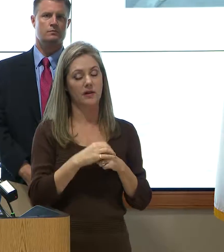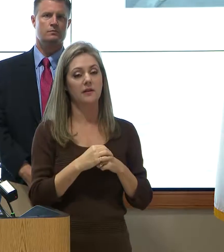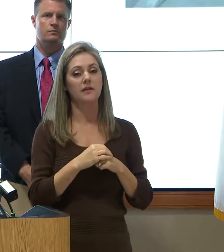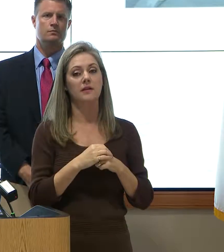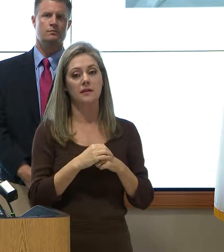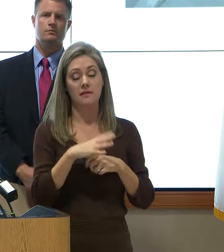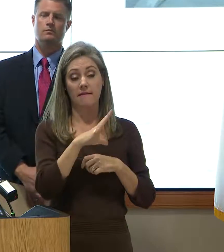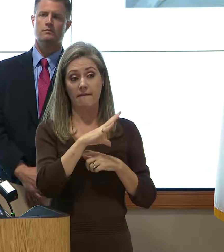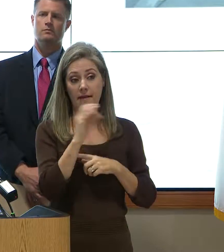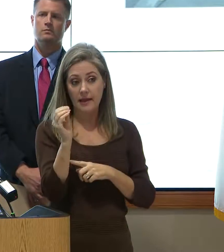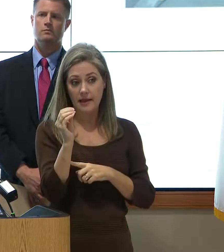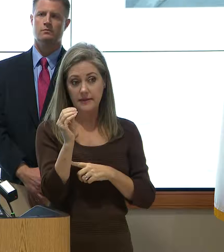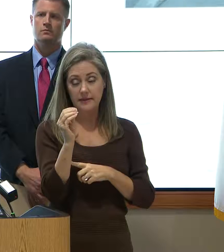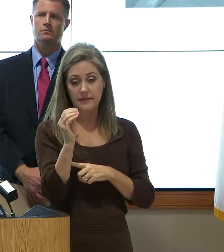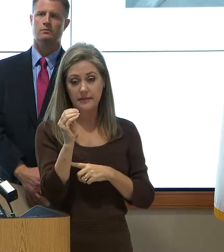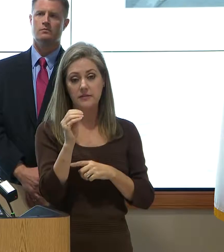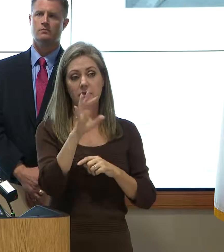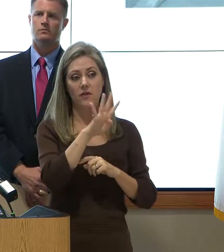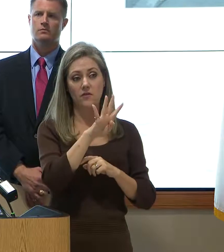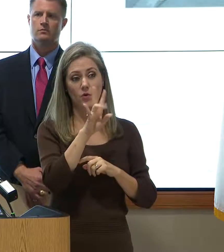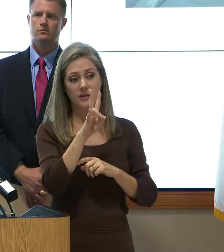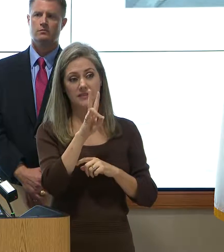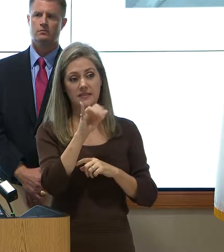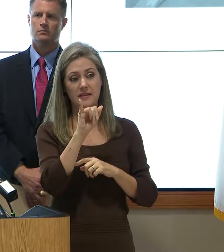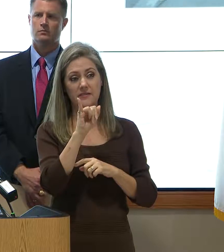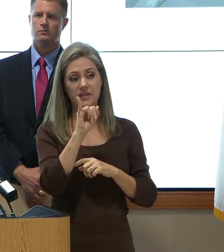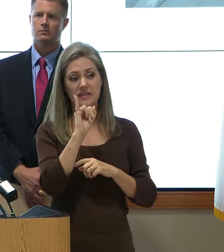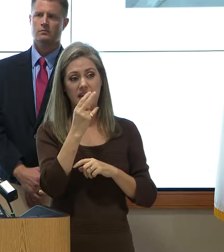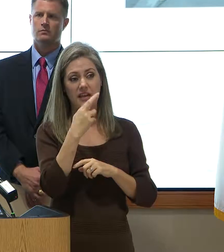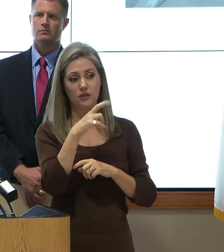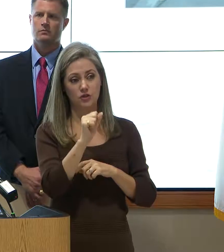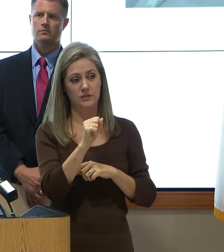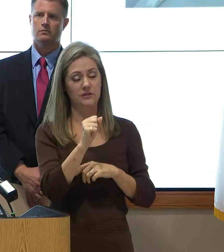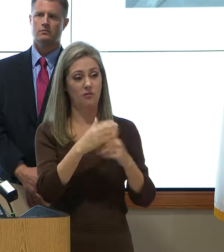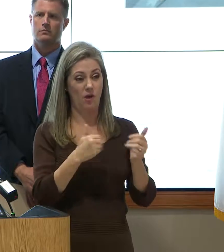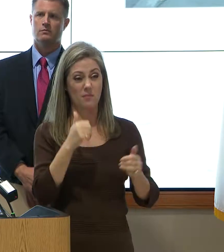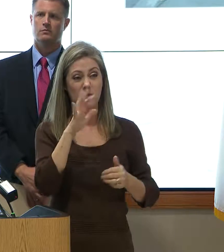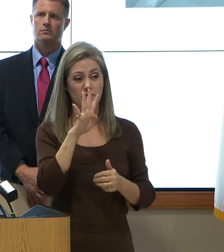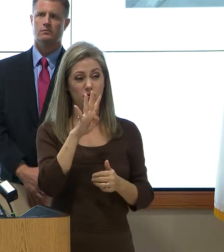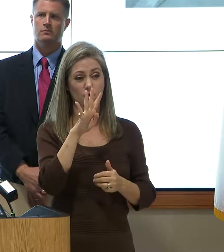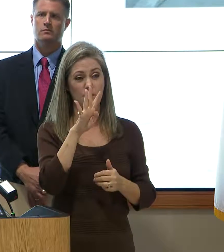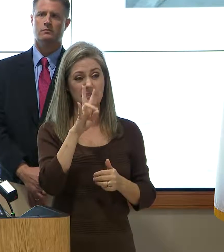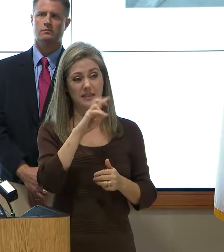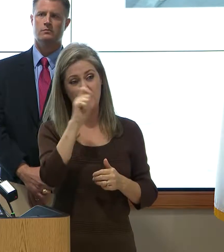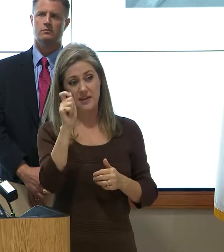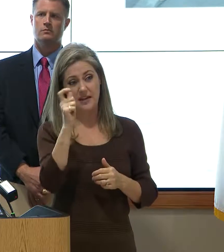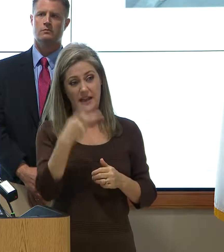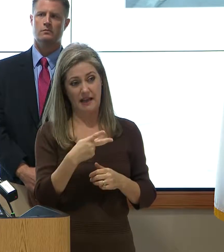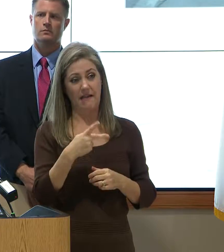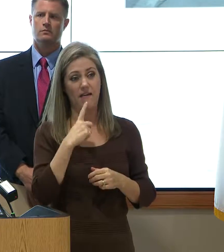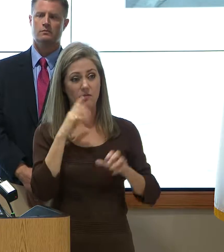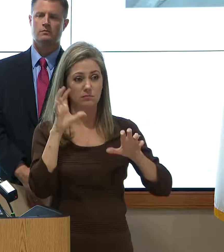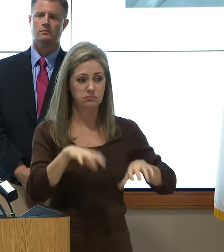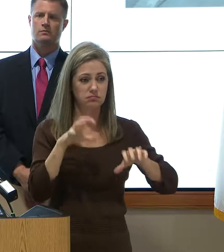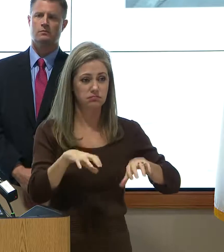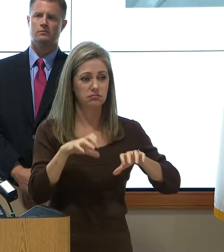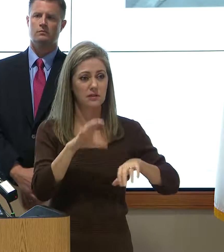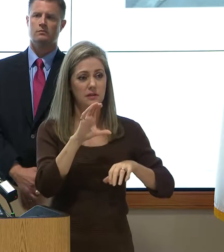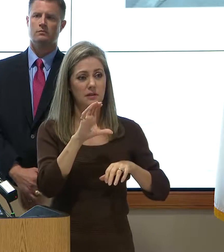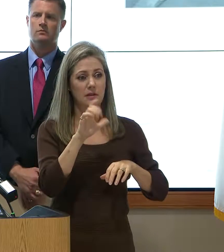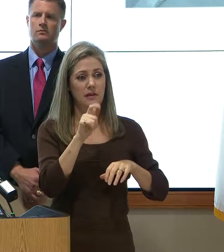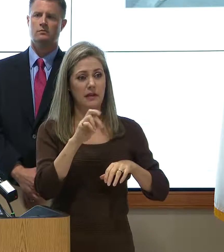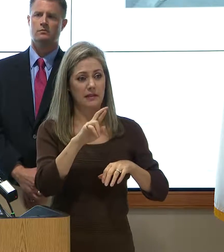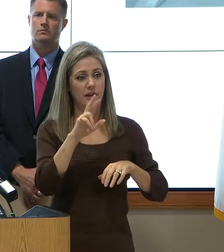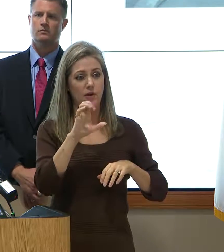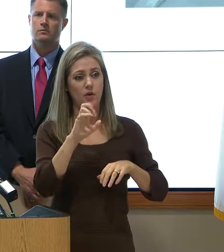And the 47 inches of rain, almost 47 1⁄2 inches of rain that fell on Clear Creek in the four-day